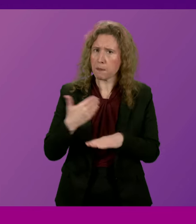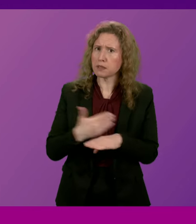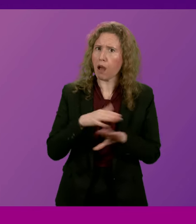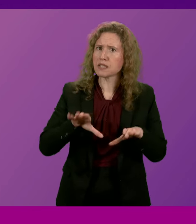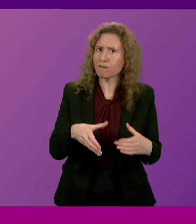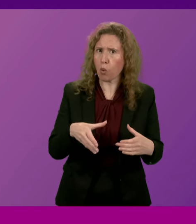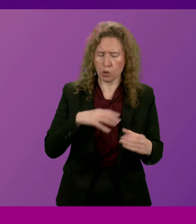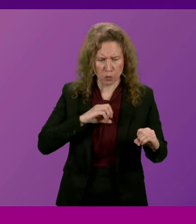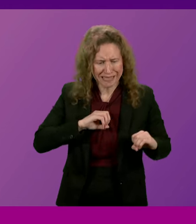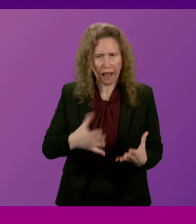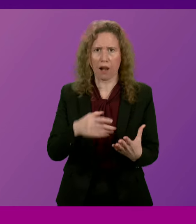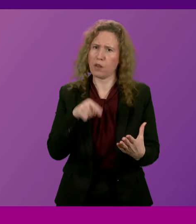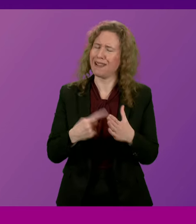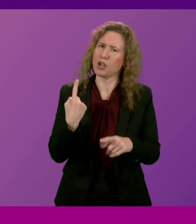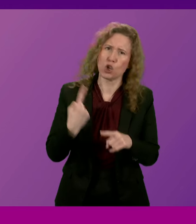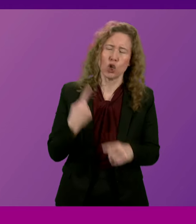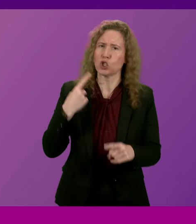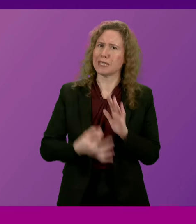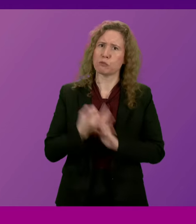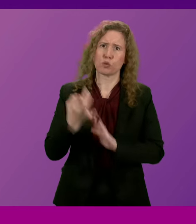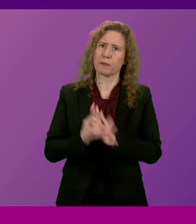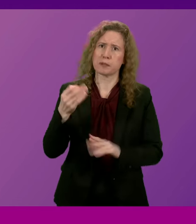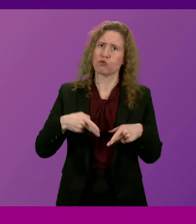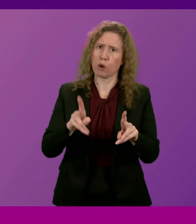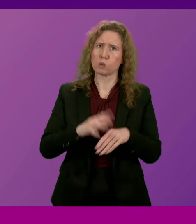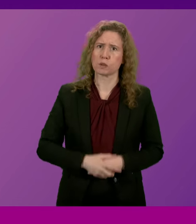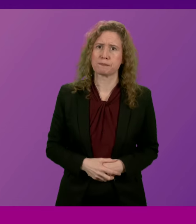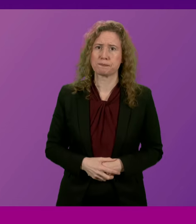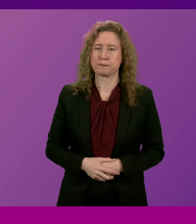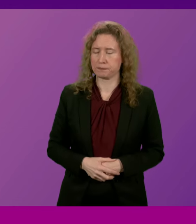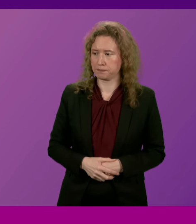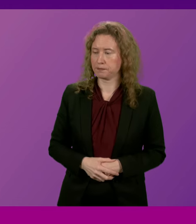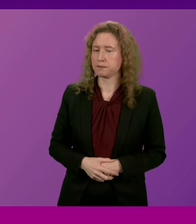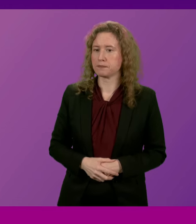deliver these urgent improvements? First Minister.